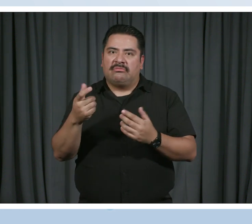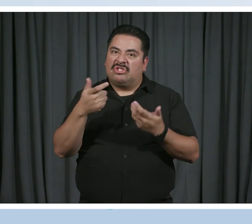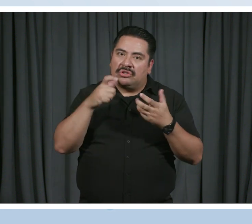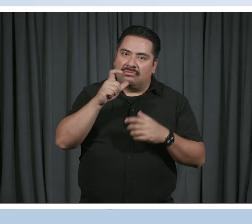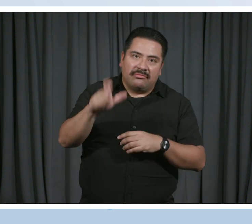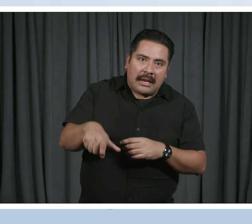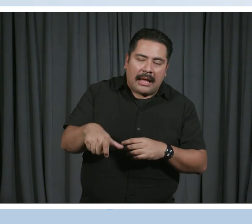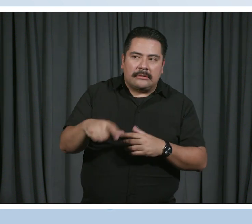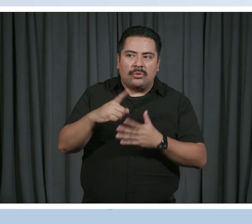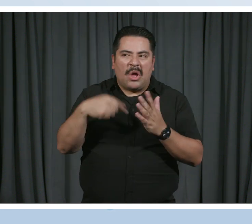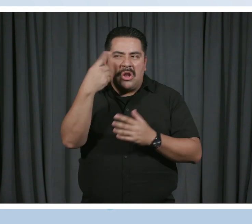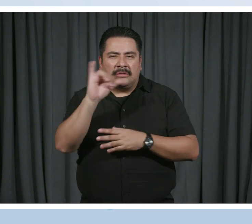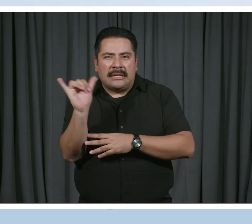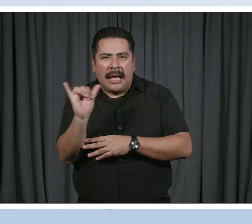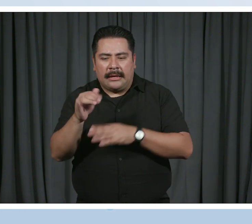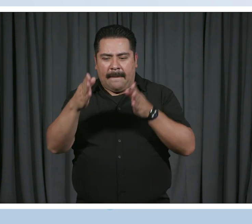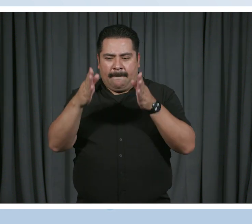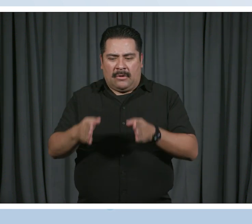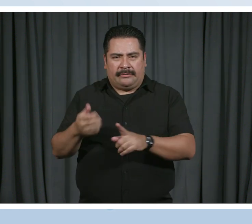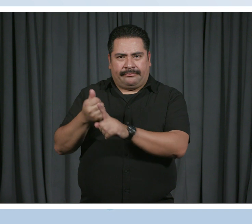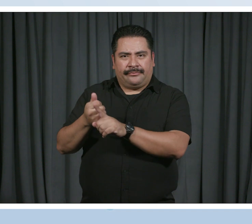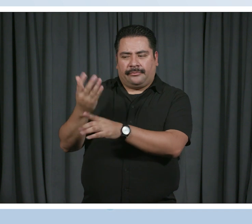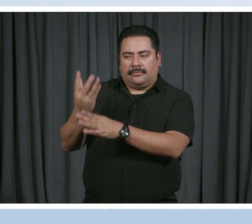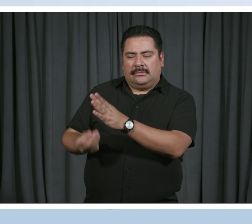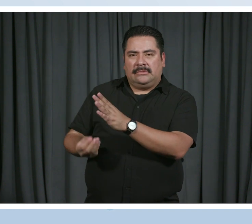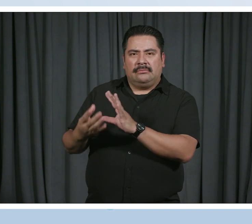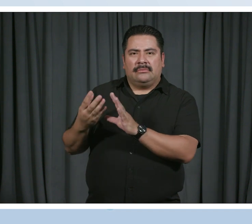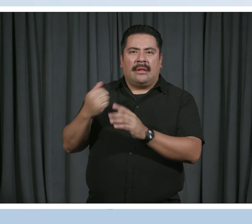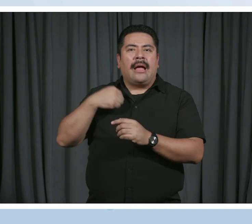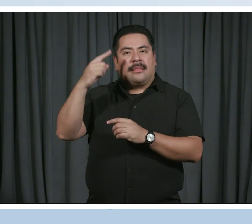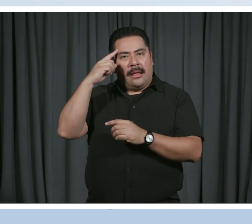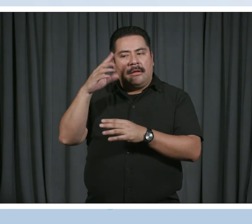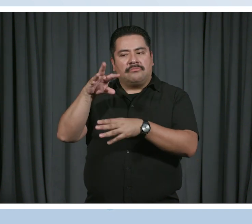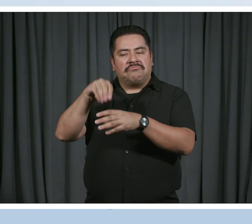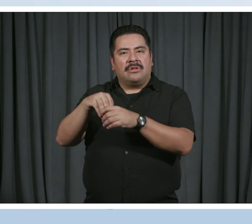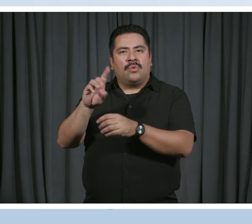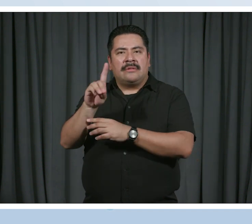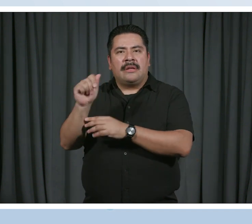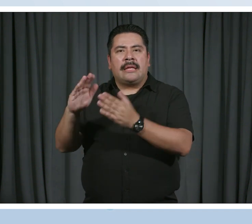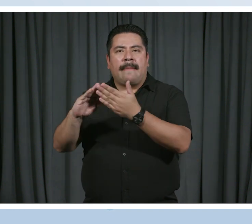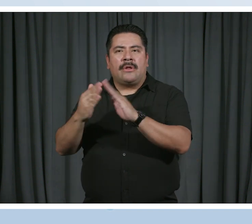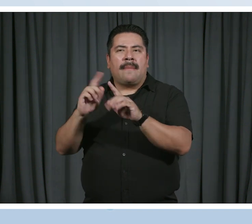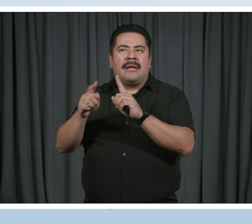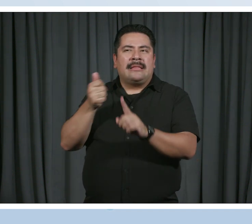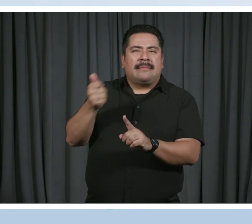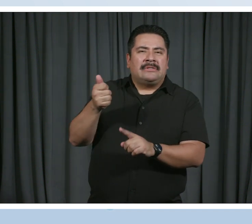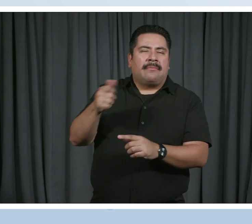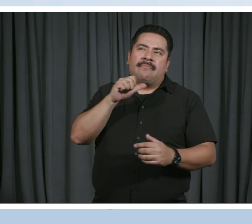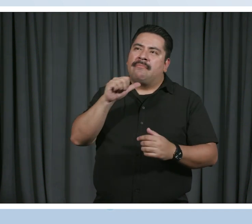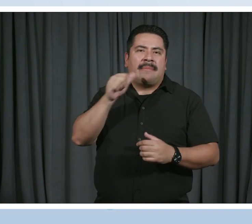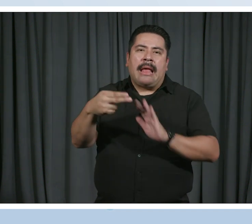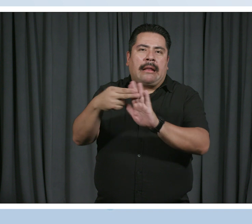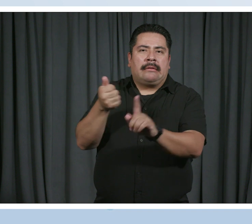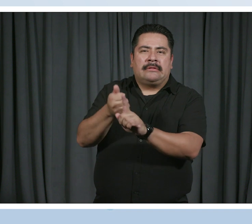kind of is like. And so the person that I had lost, I would consider them part of disability community, but I don't know that they would. That was